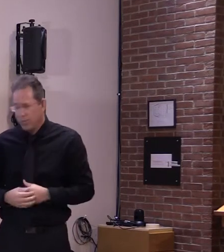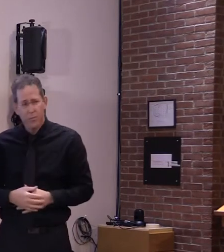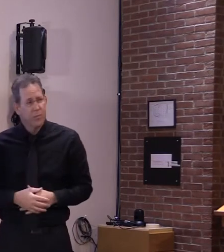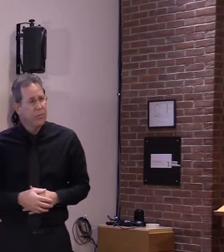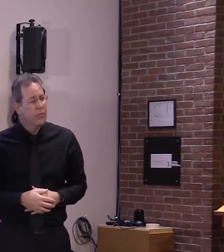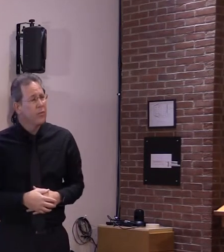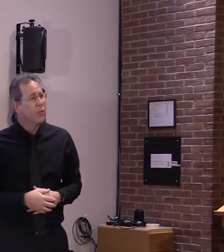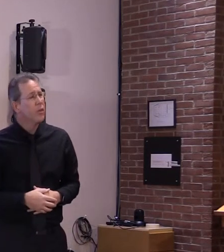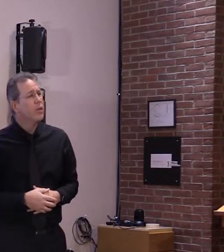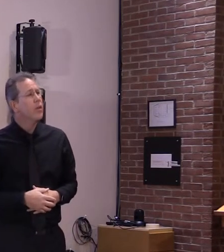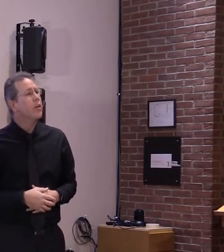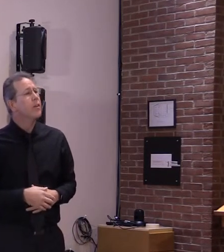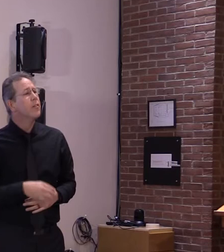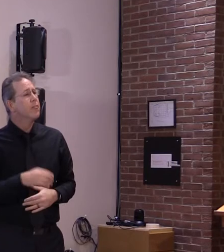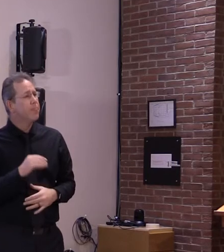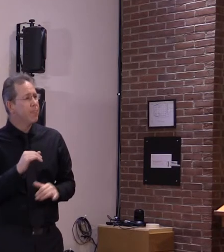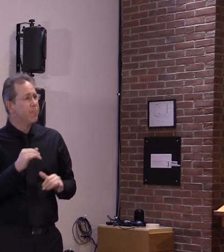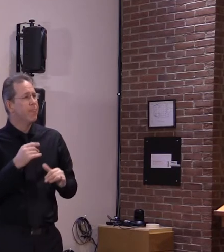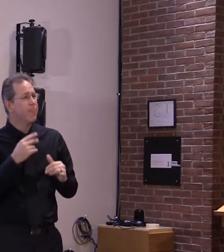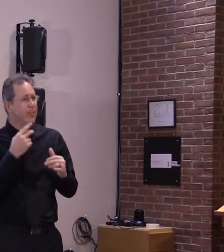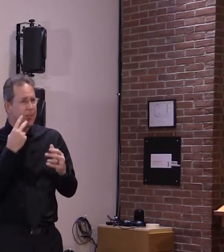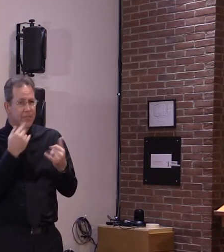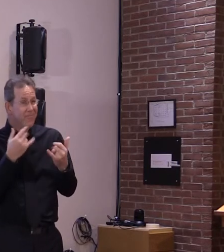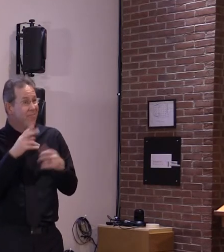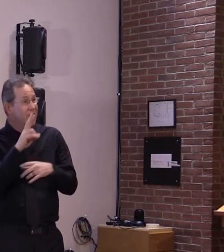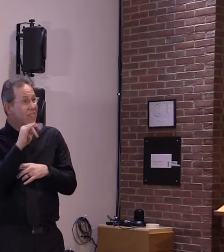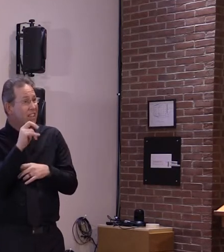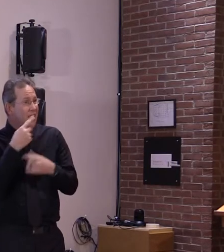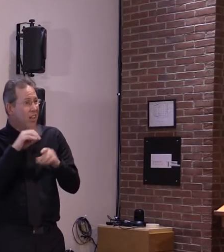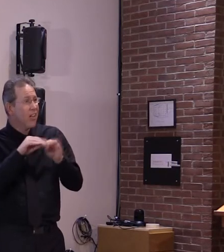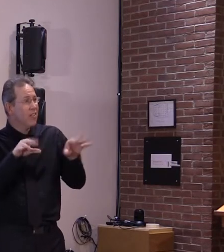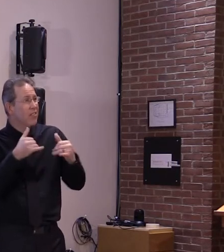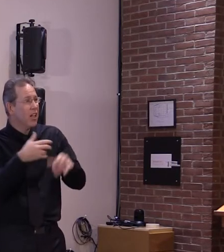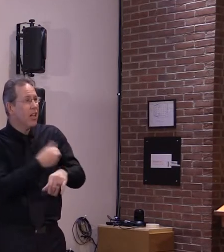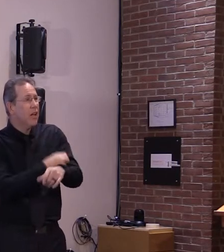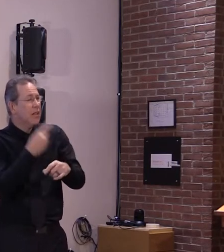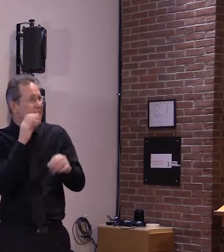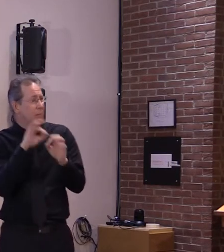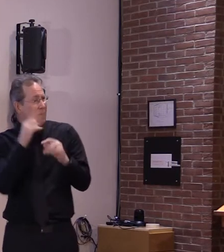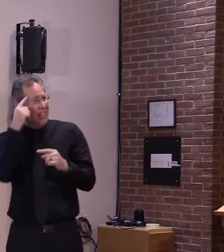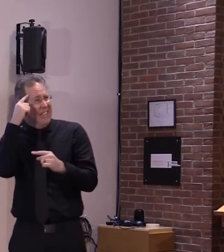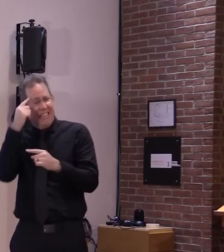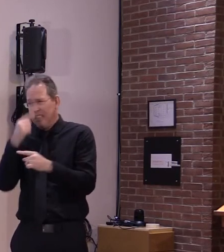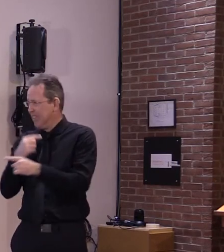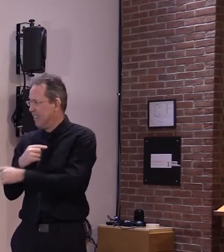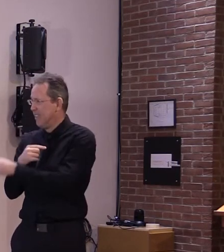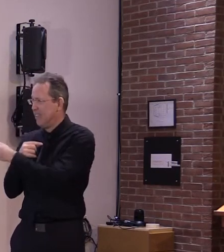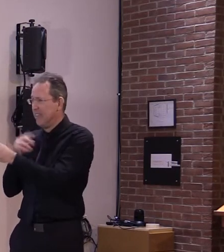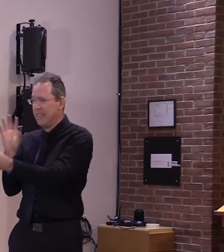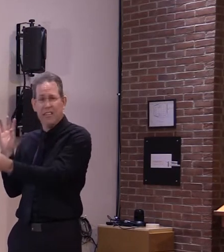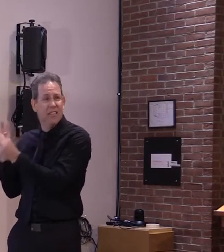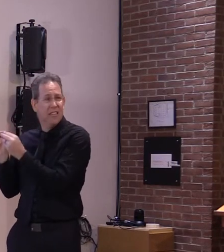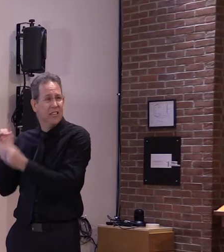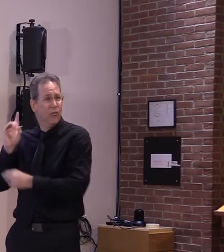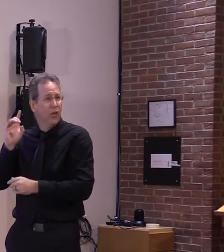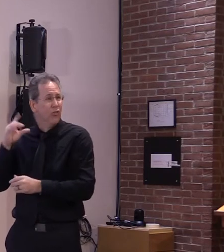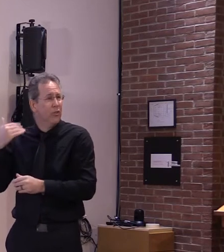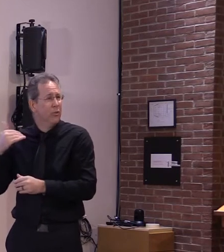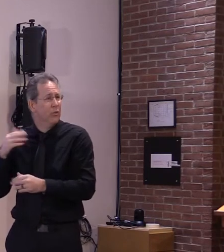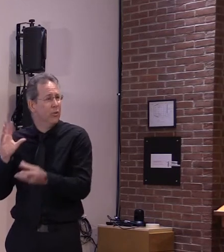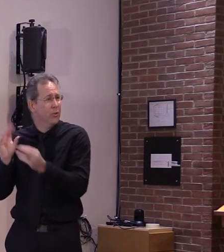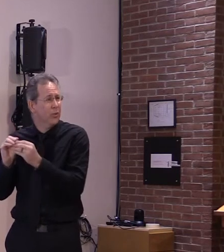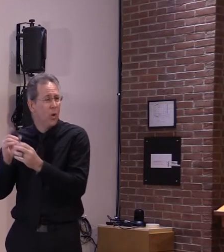the rising death tolls remind us that we must do everything we can currently within our power wear a mask